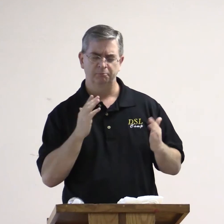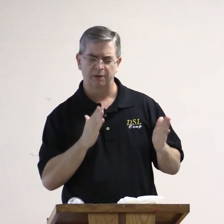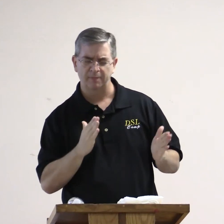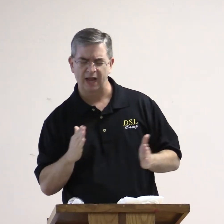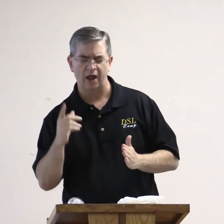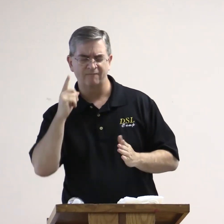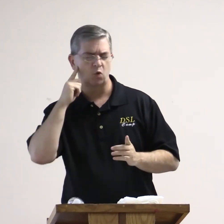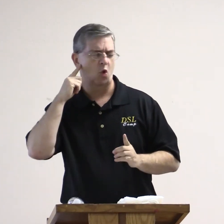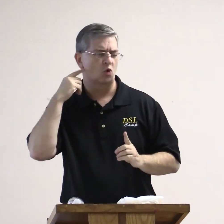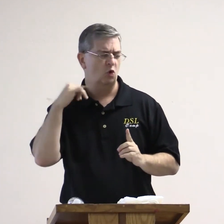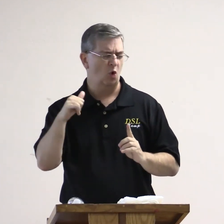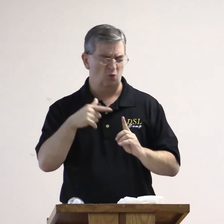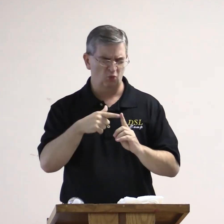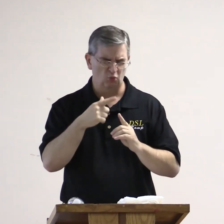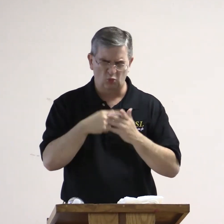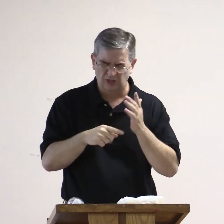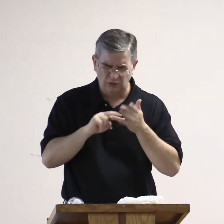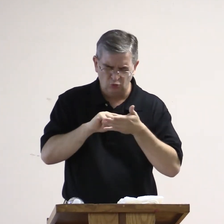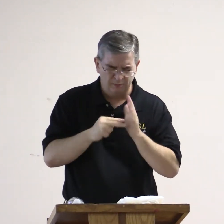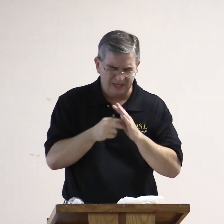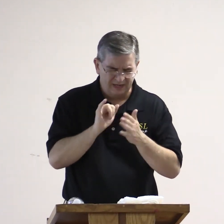Now, we're going to prepare for the gold.